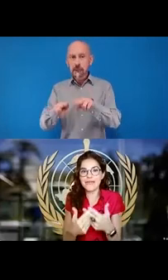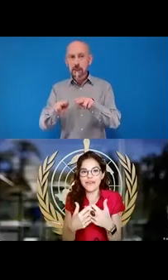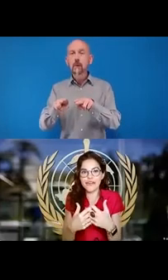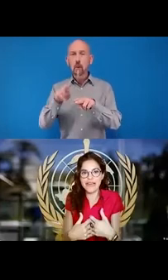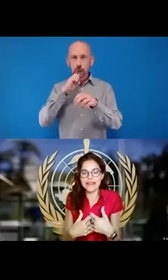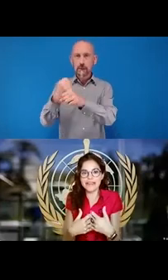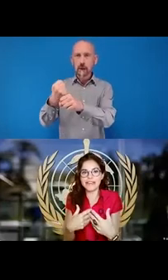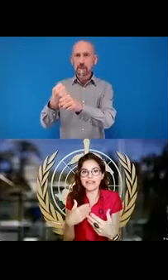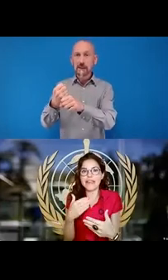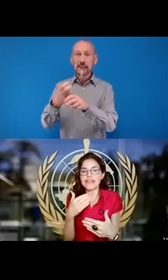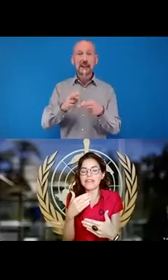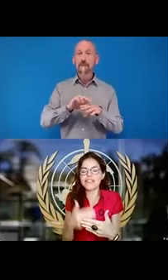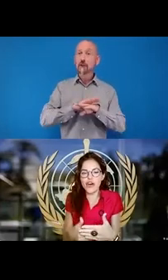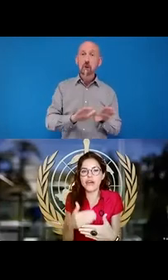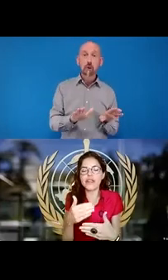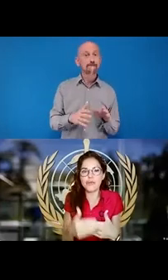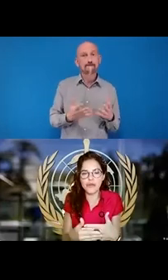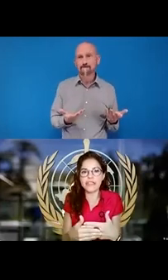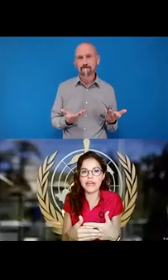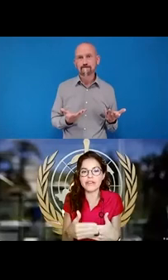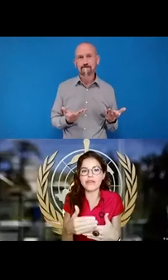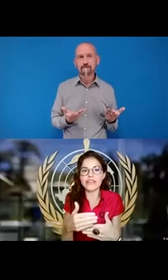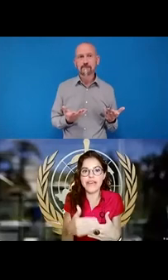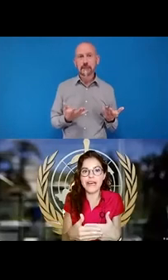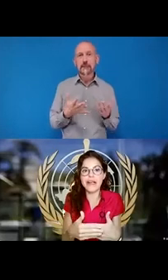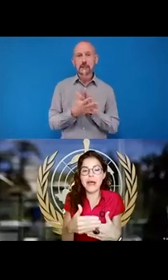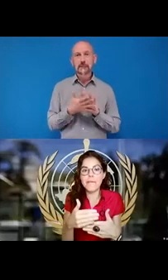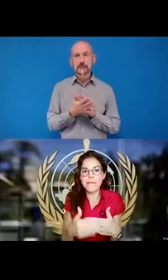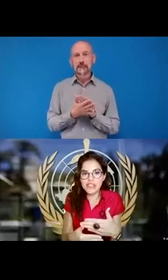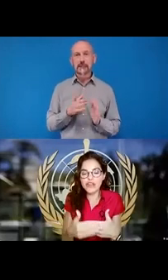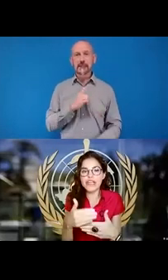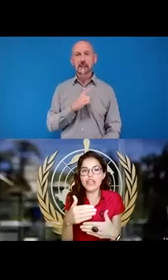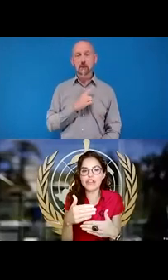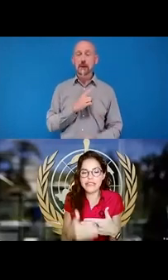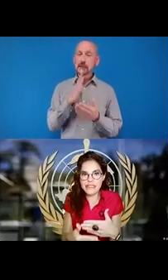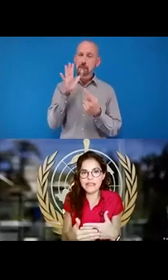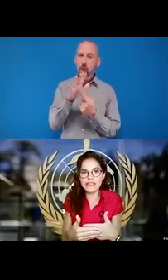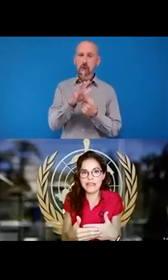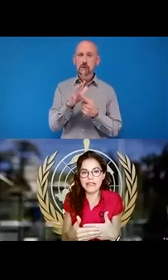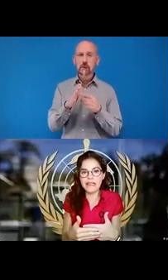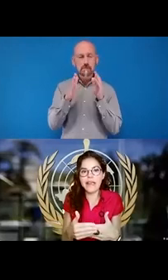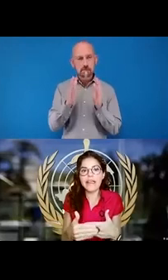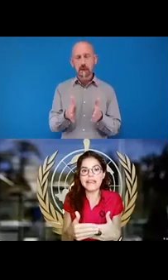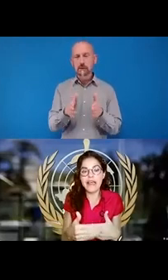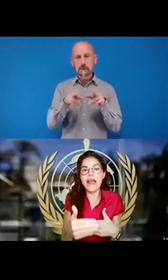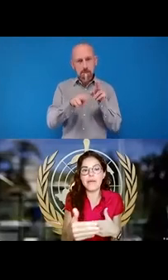Alakos And for that reason is so important to start measuring consistently the